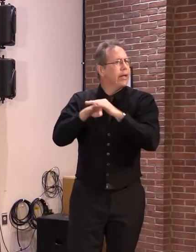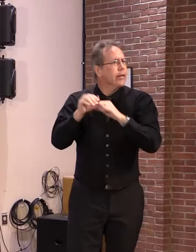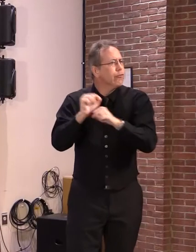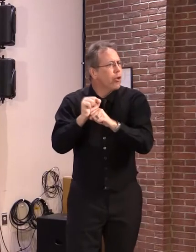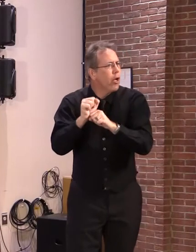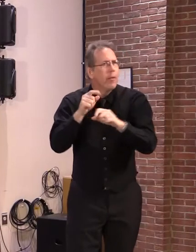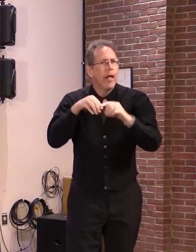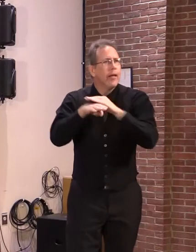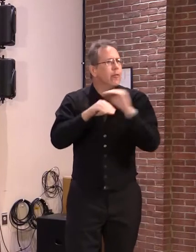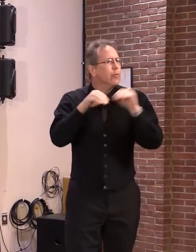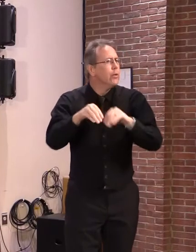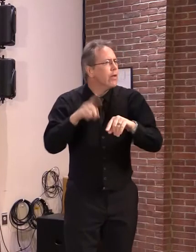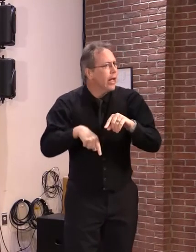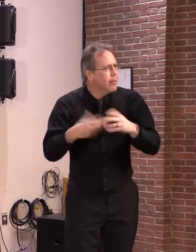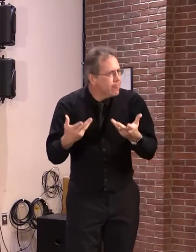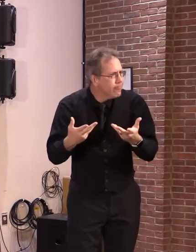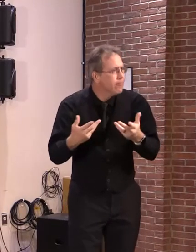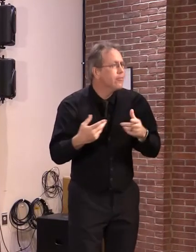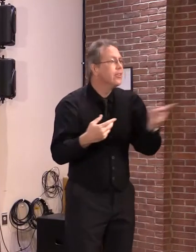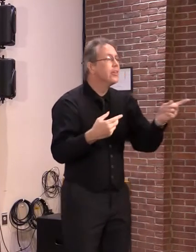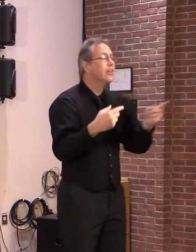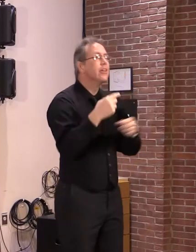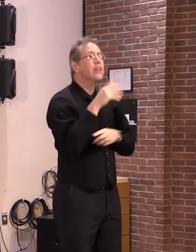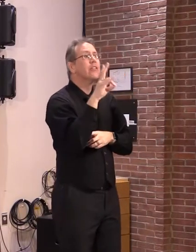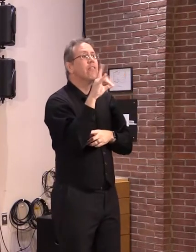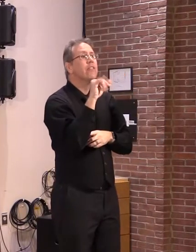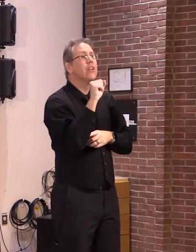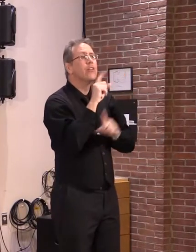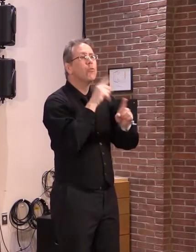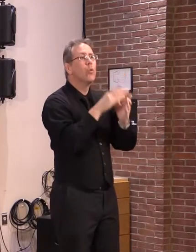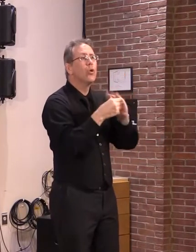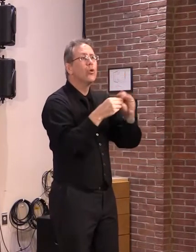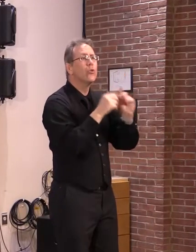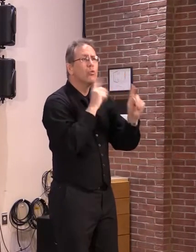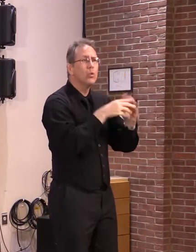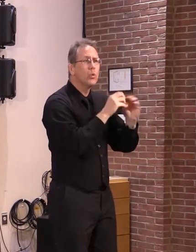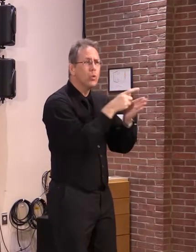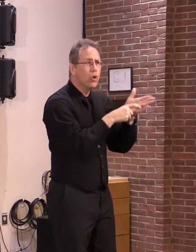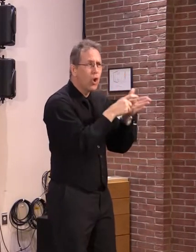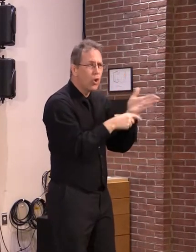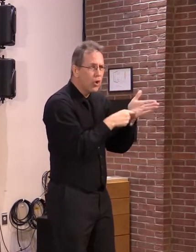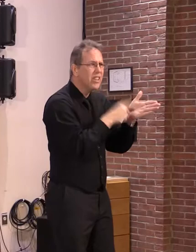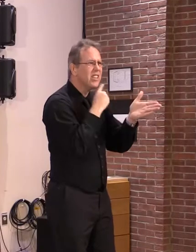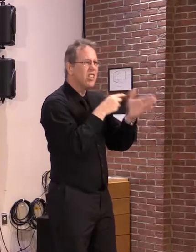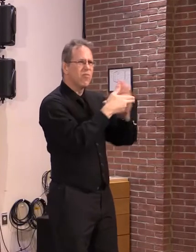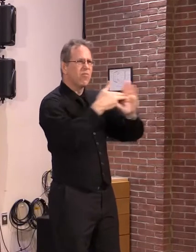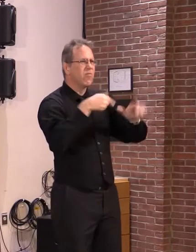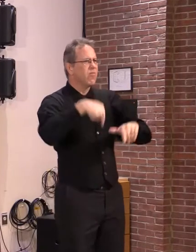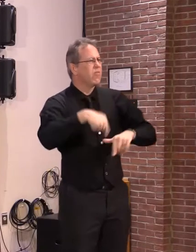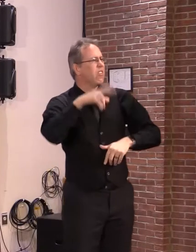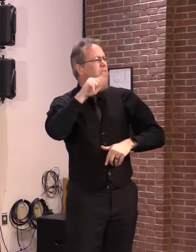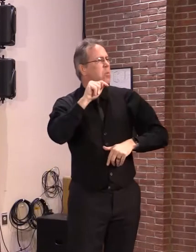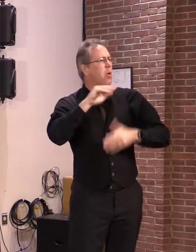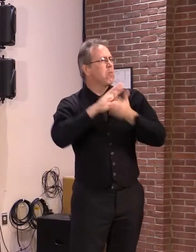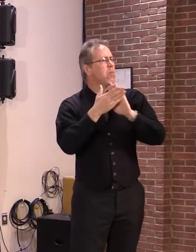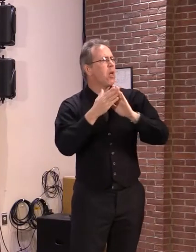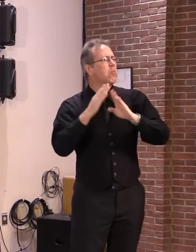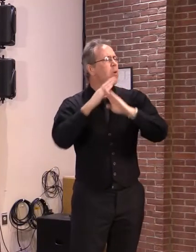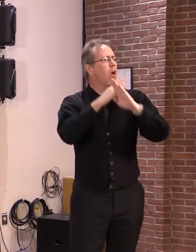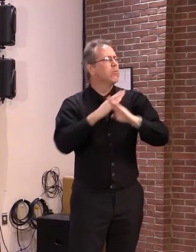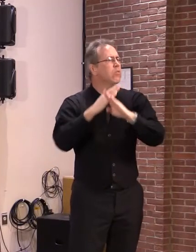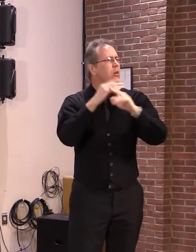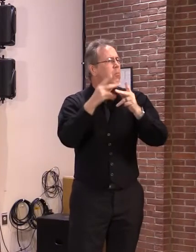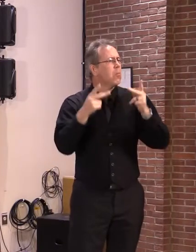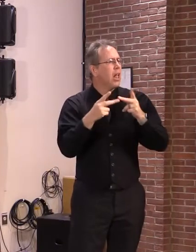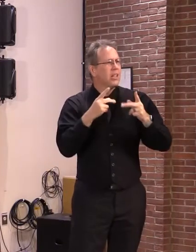Seven Days recently put in a cover story, our permitting system has turned Vermont into an obstruction zone. I think